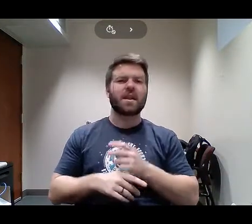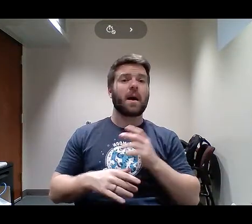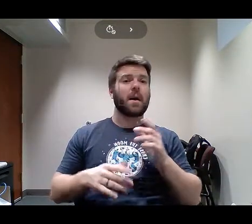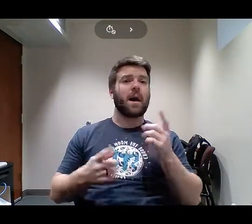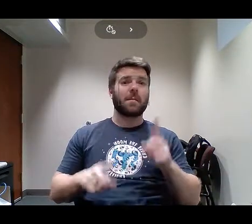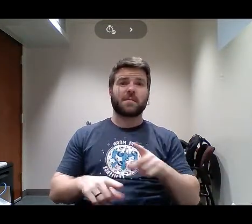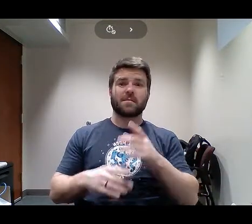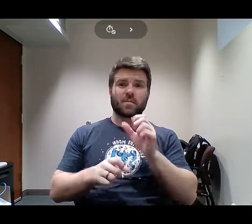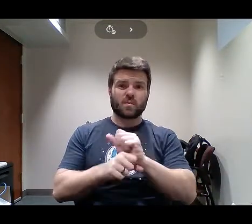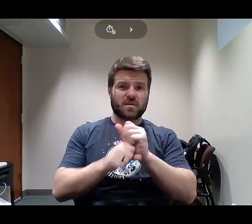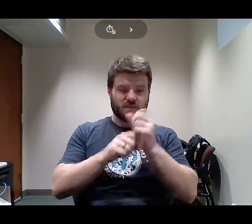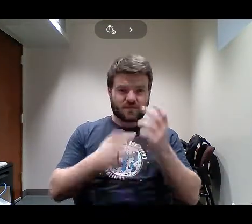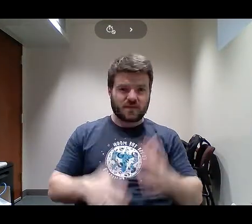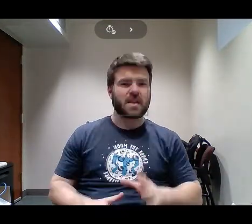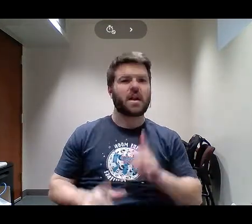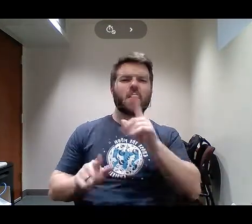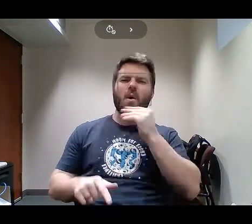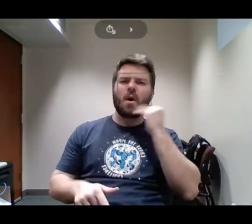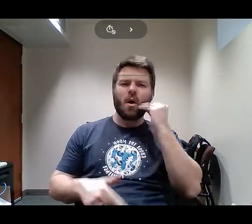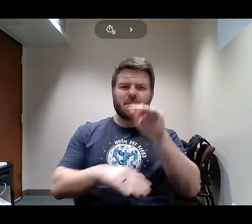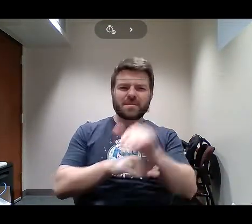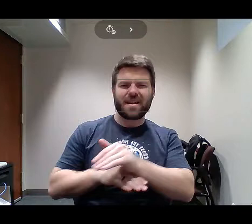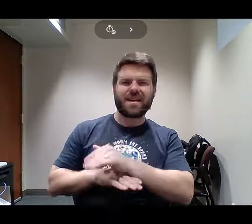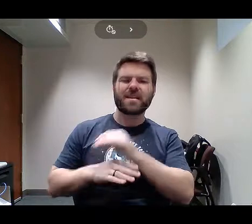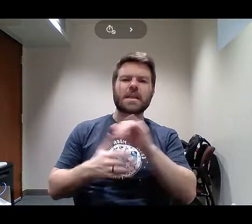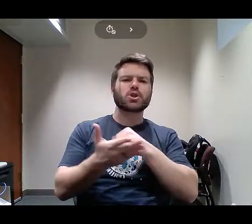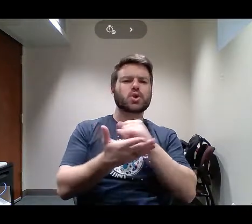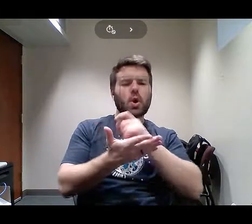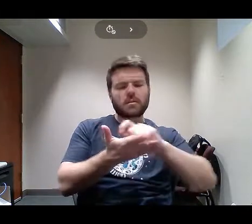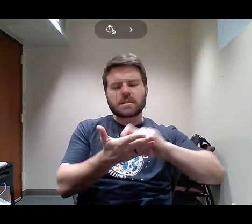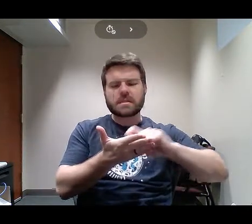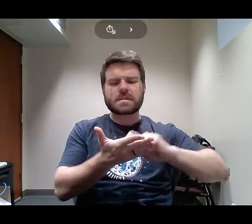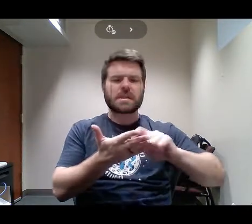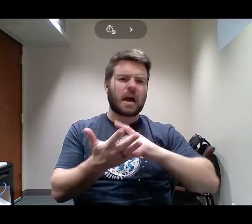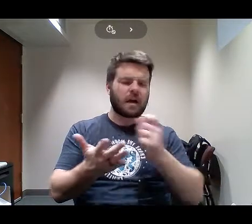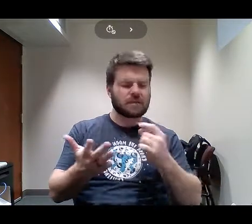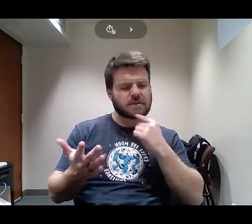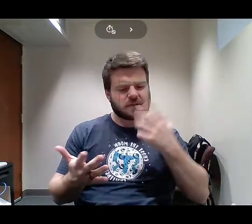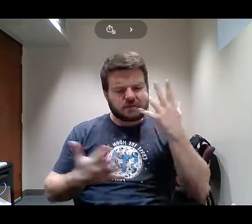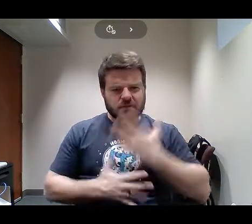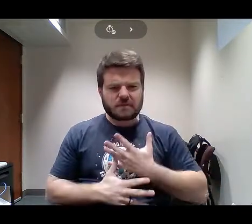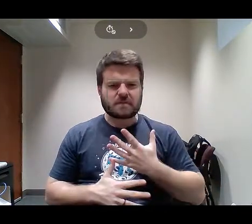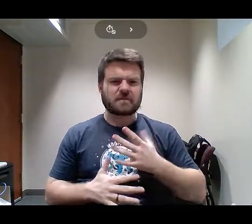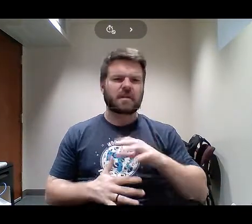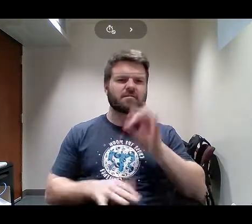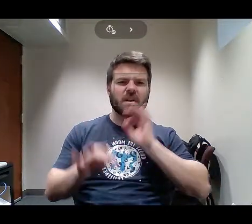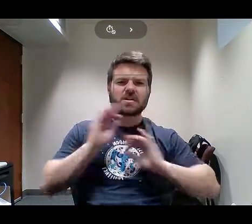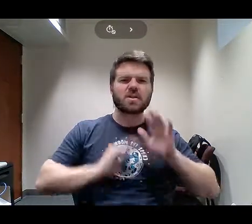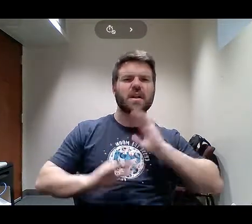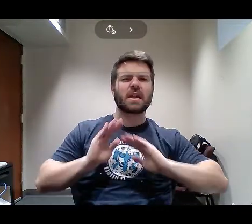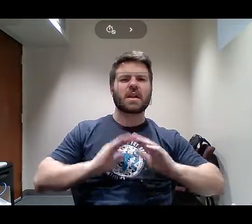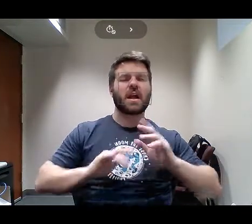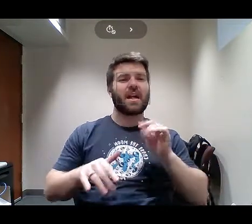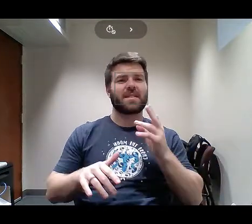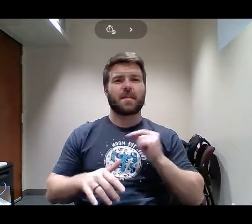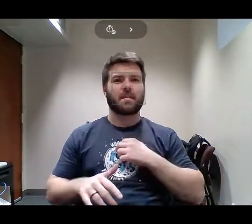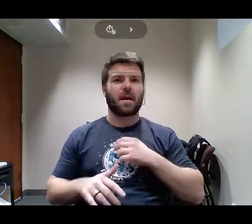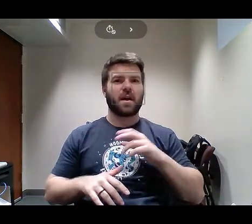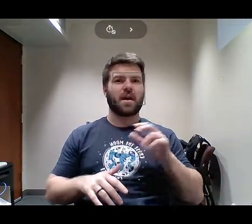journals. So, I'd go home at night and fill up my journals about how miserable I was and frustrated. And then I'd eat my anxiety. That's where I learned that habit.